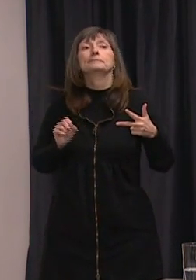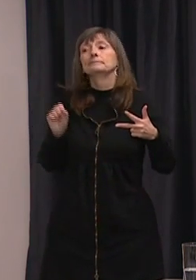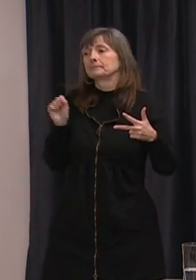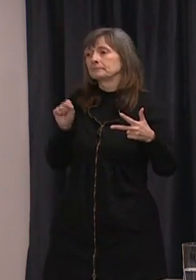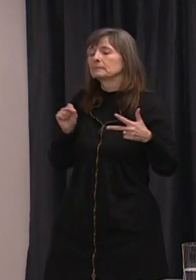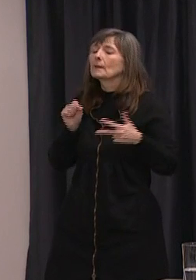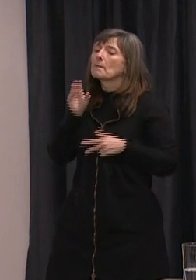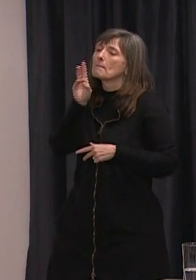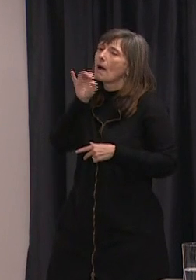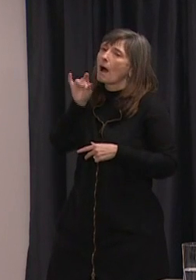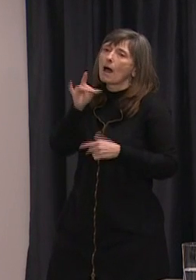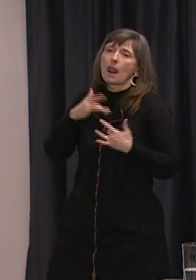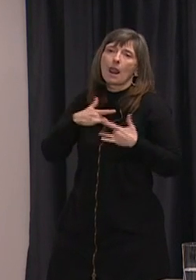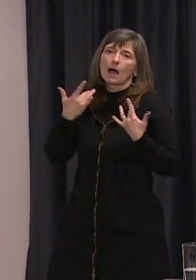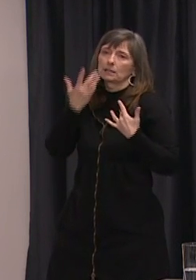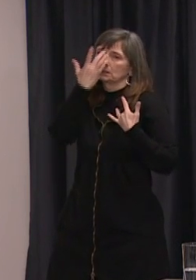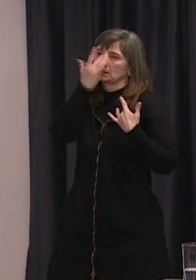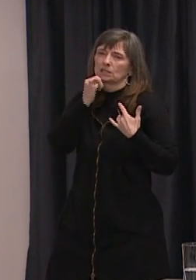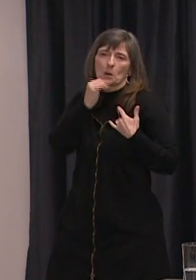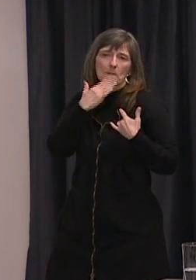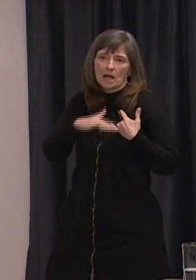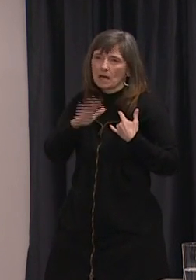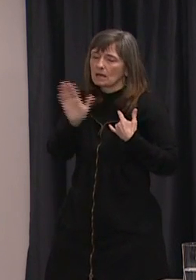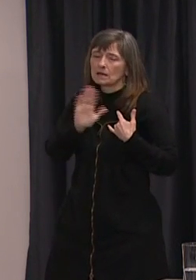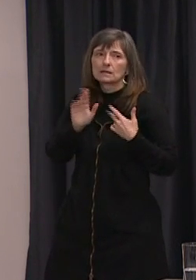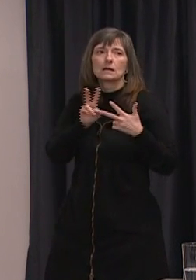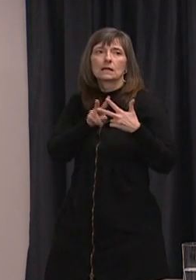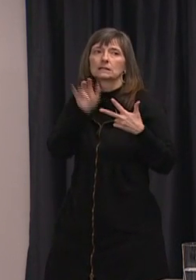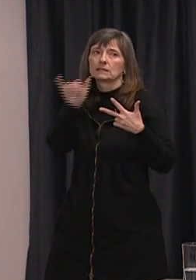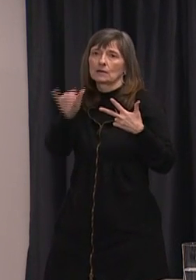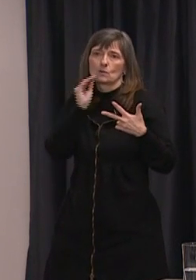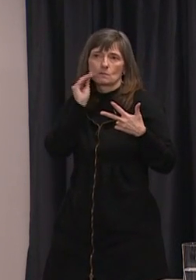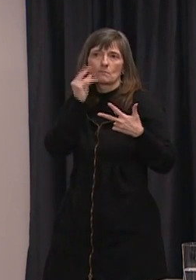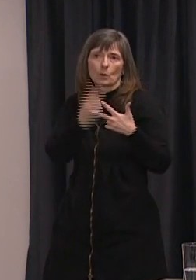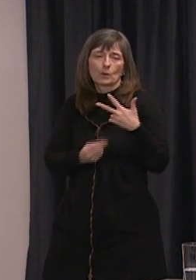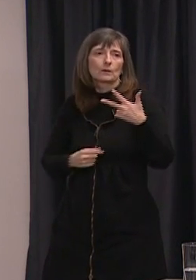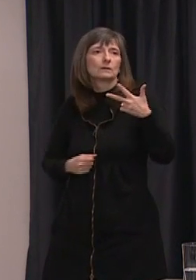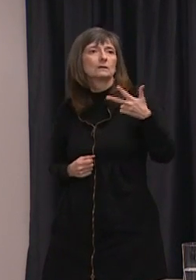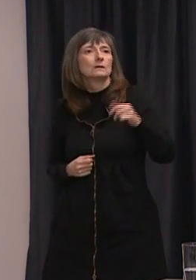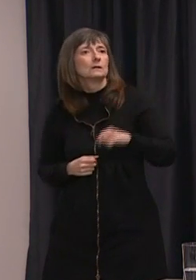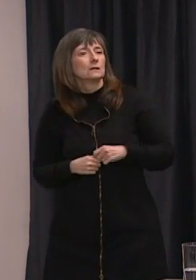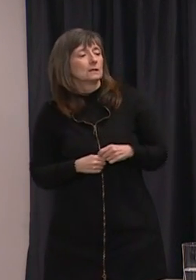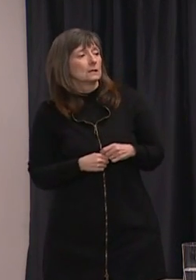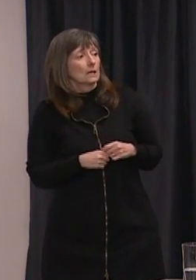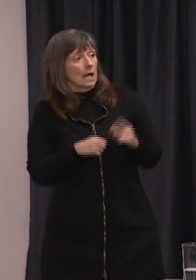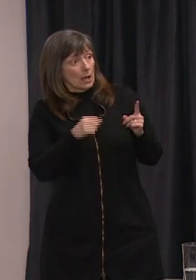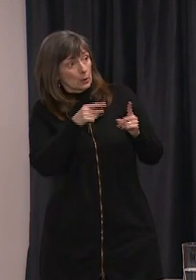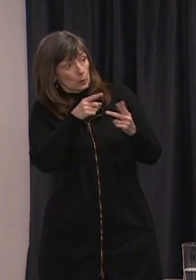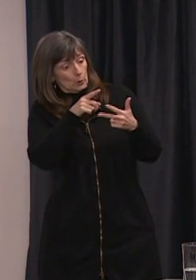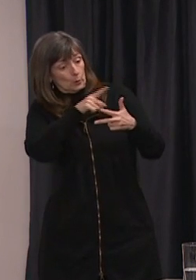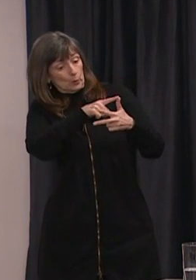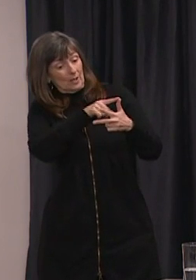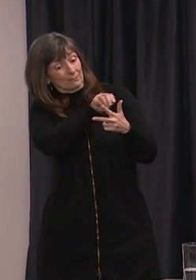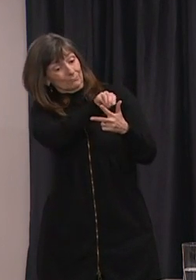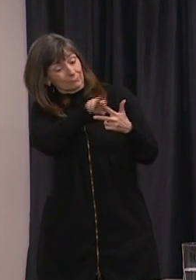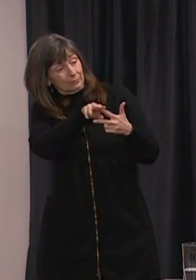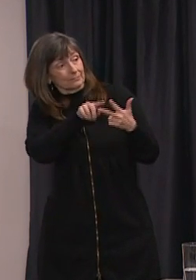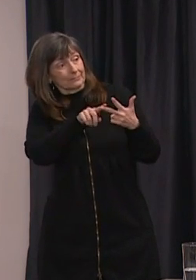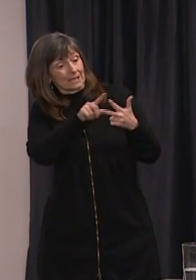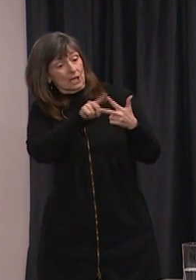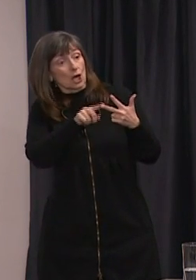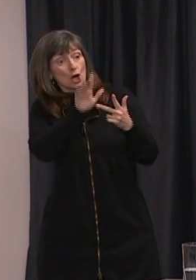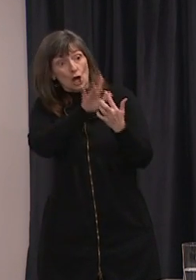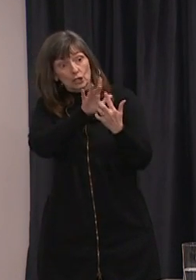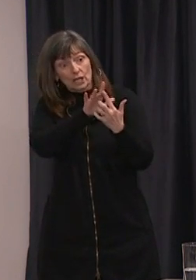mild symptoms and they're both at home. Well was theirs through contact or were they also involved with travel?